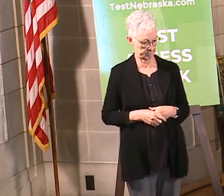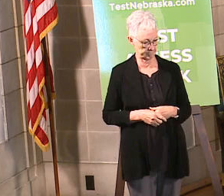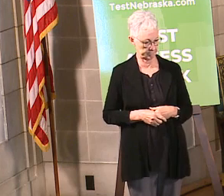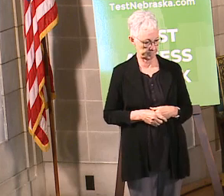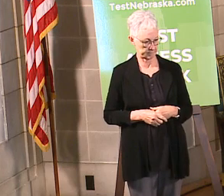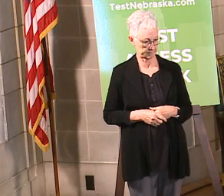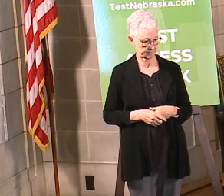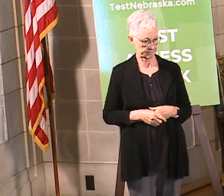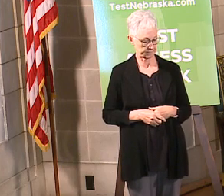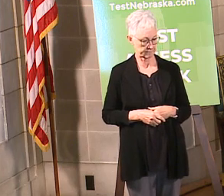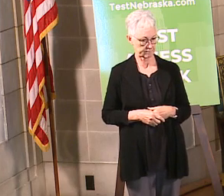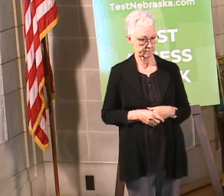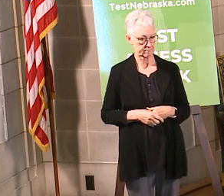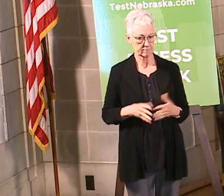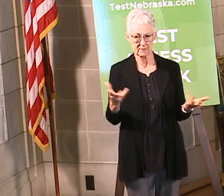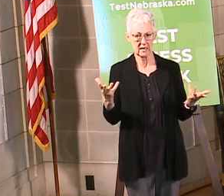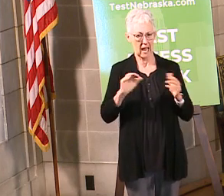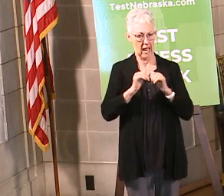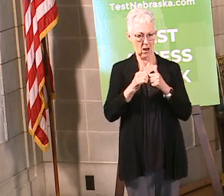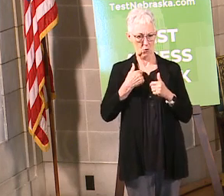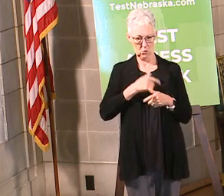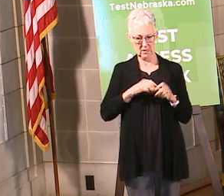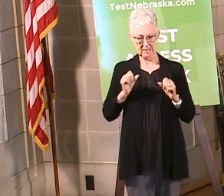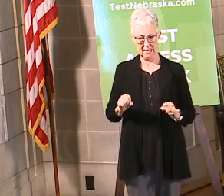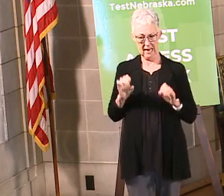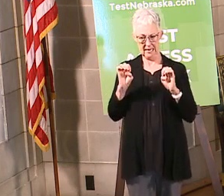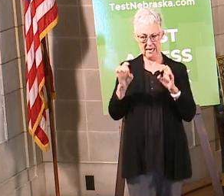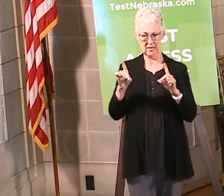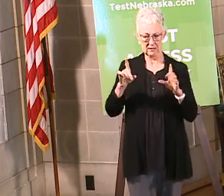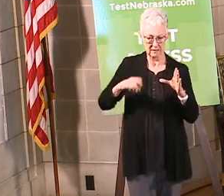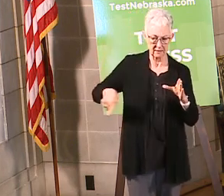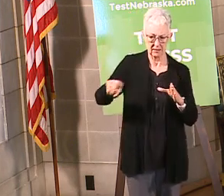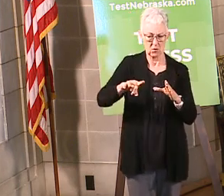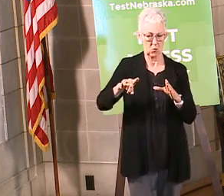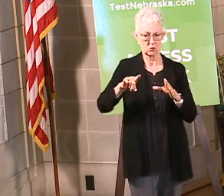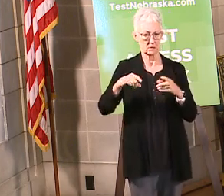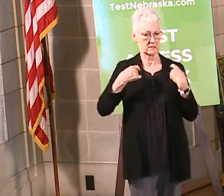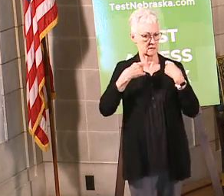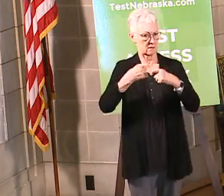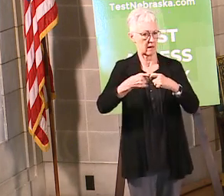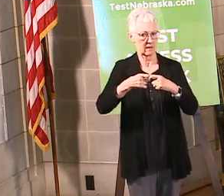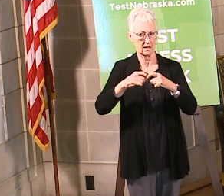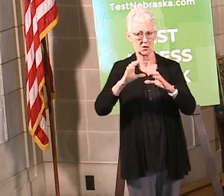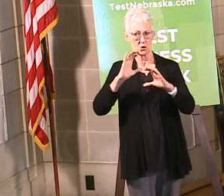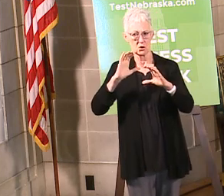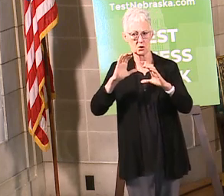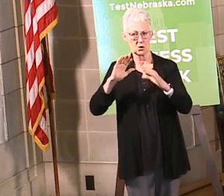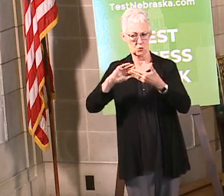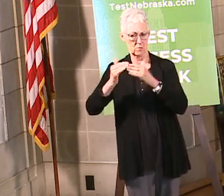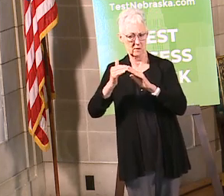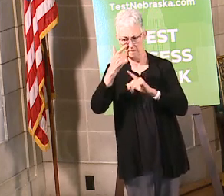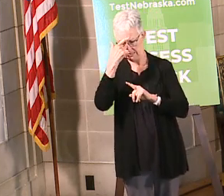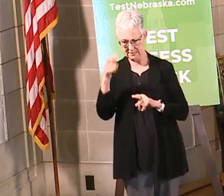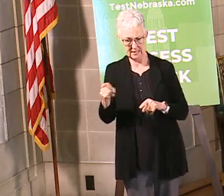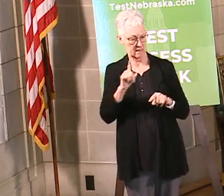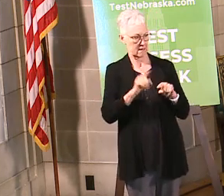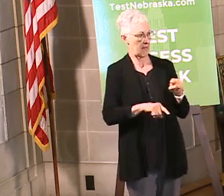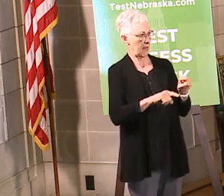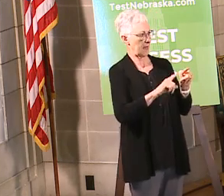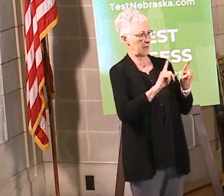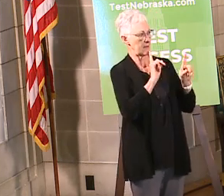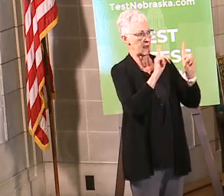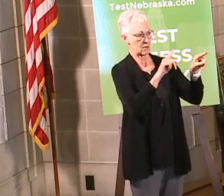internet access with the Hispanic community and therefore an inability to participate in Test Nebraska? So again, if you do want to fill out the Test Nebraska